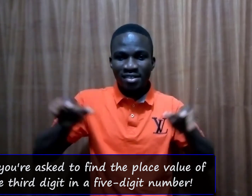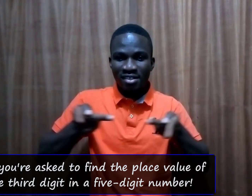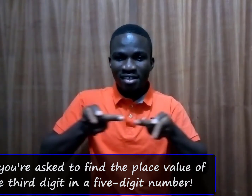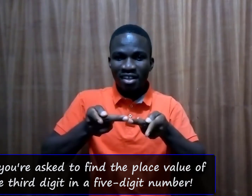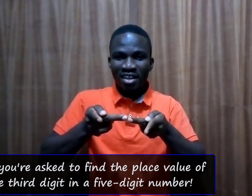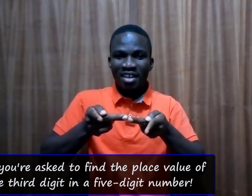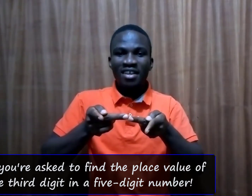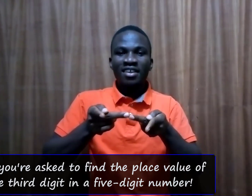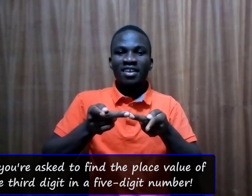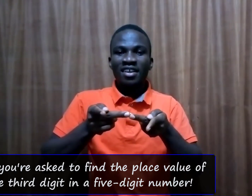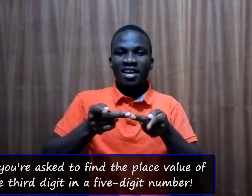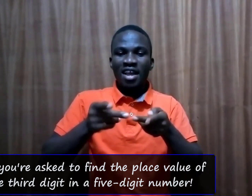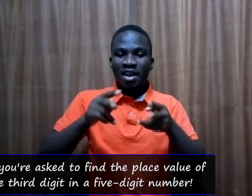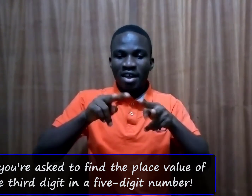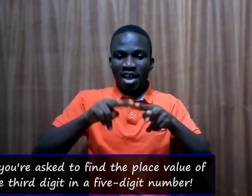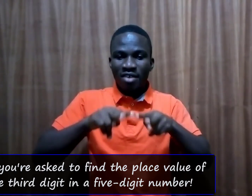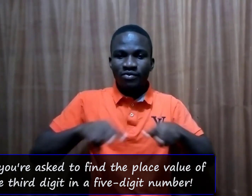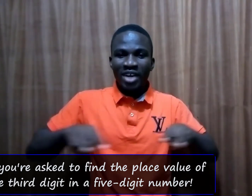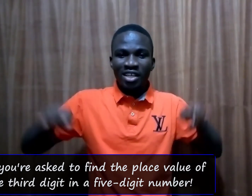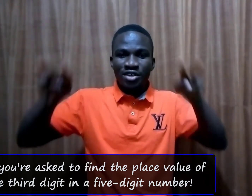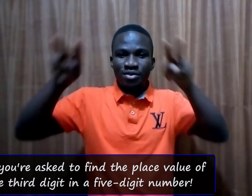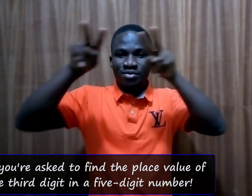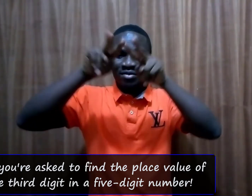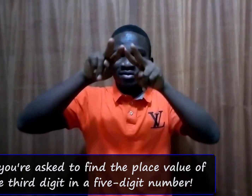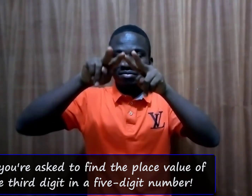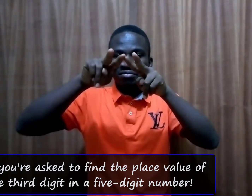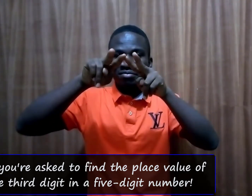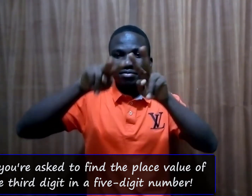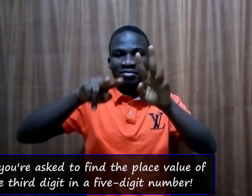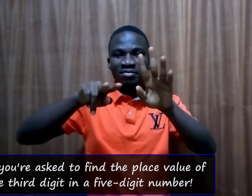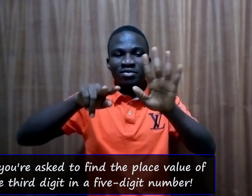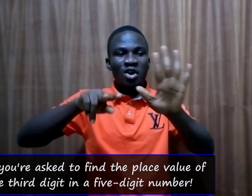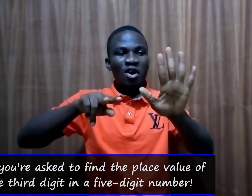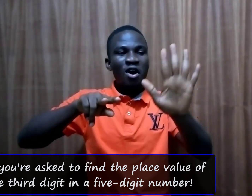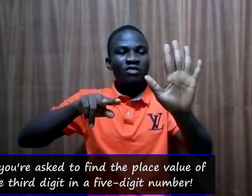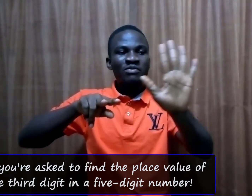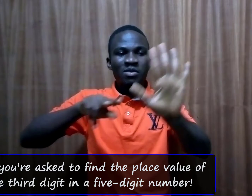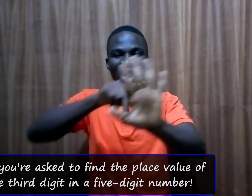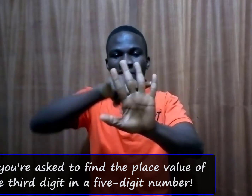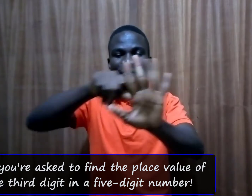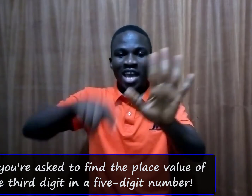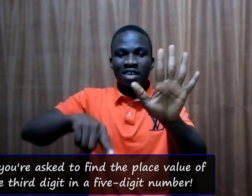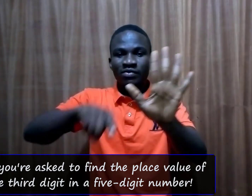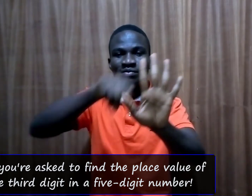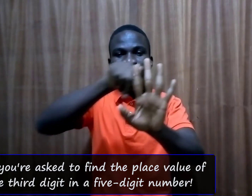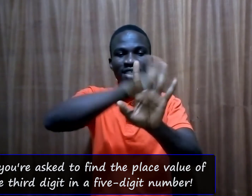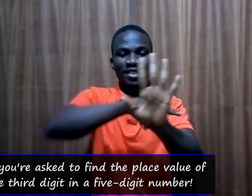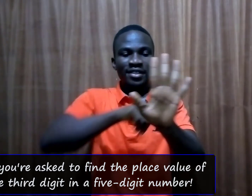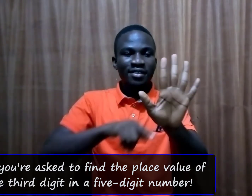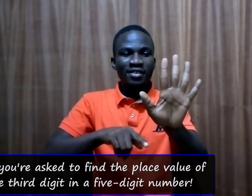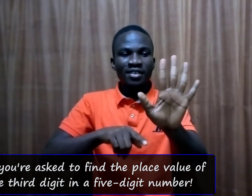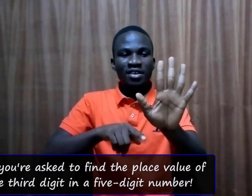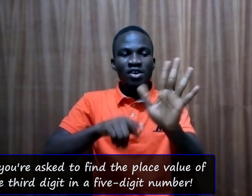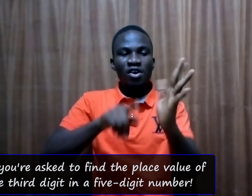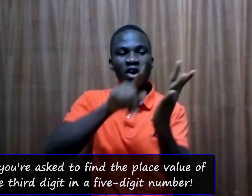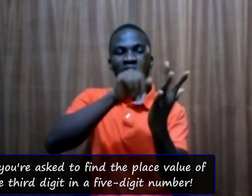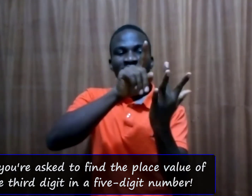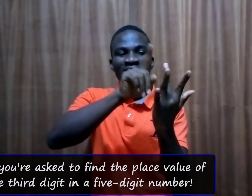value of maybe you have five digits of the